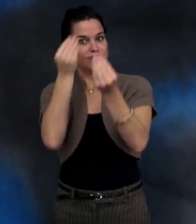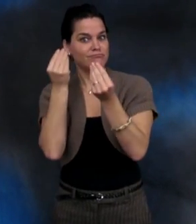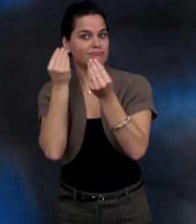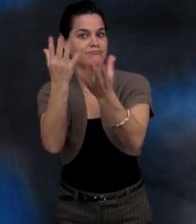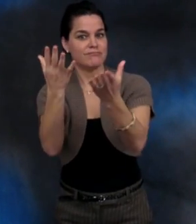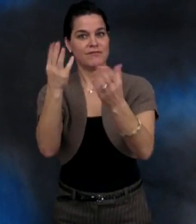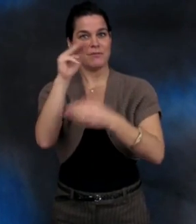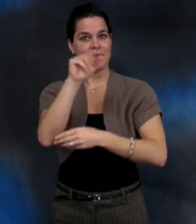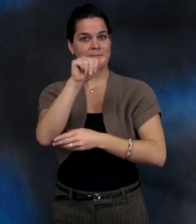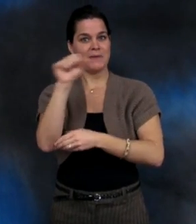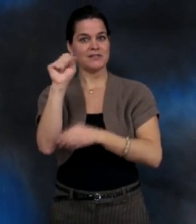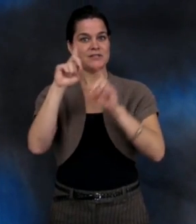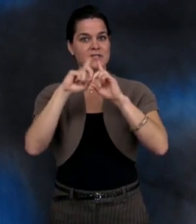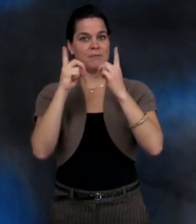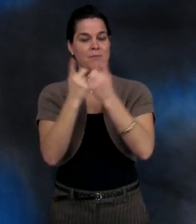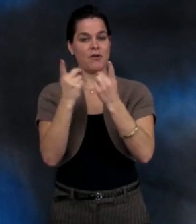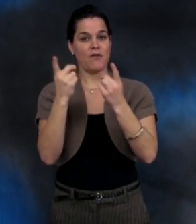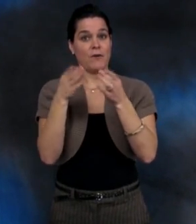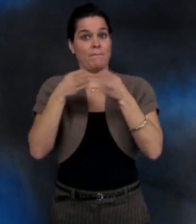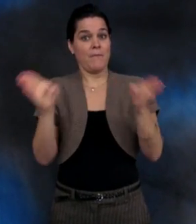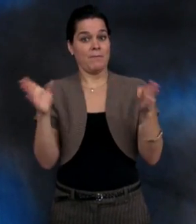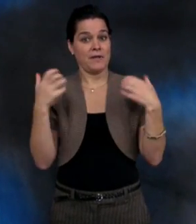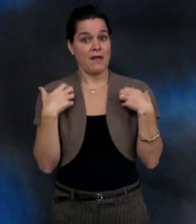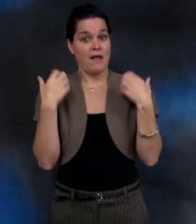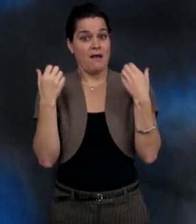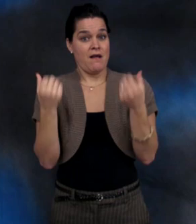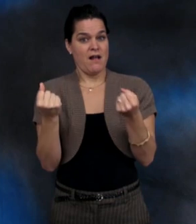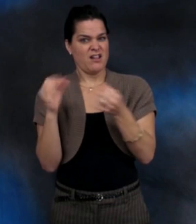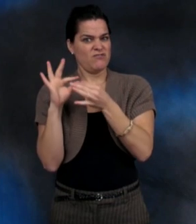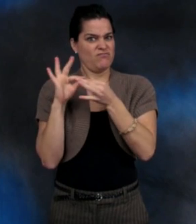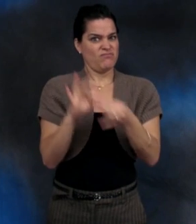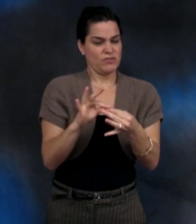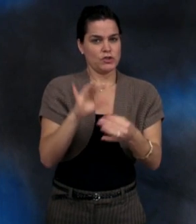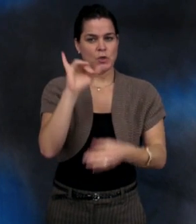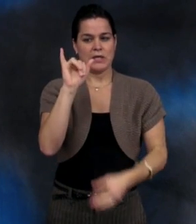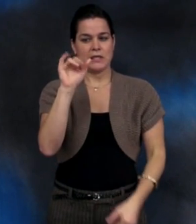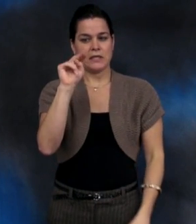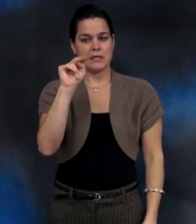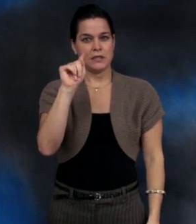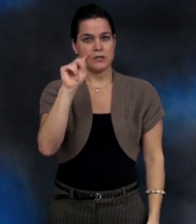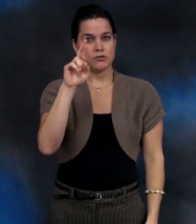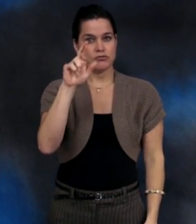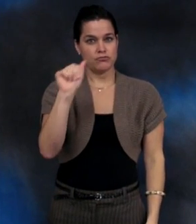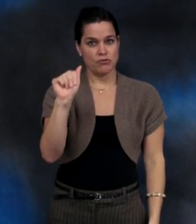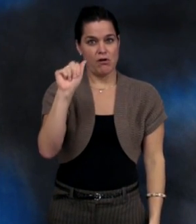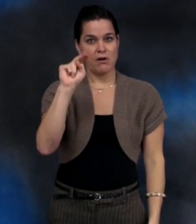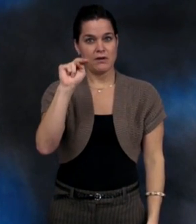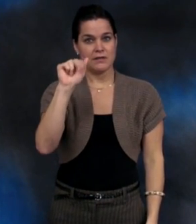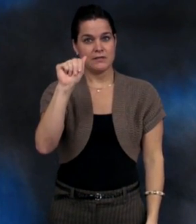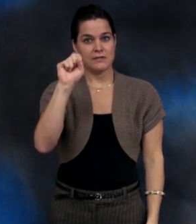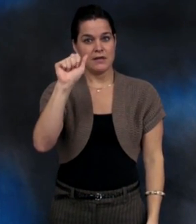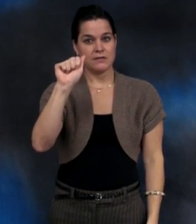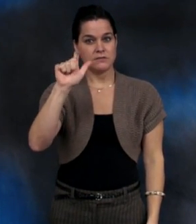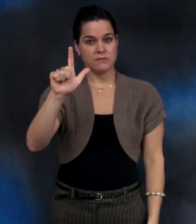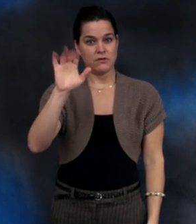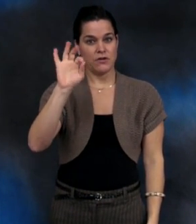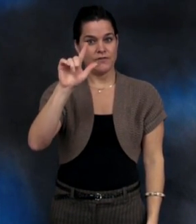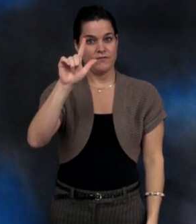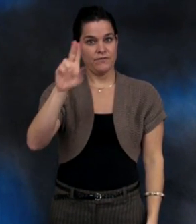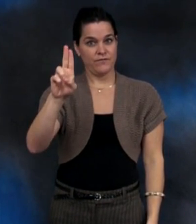is being brought to you by the Massachusetts Department of Public Health. The information we're going to provide you with is in regards to